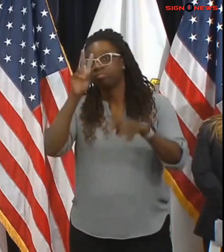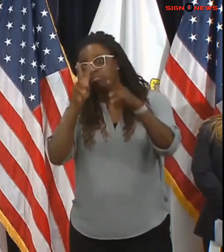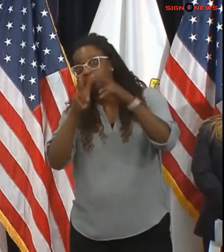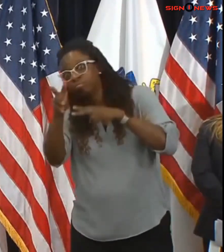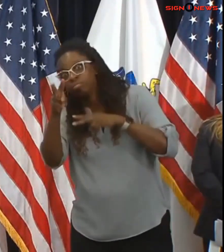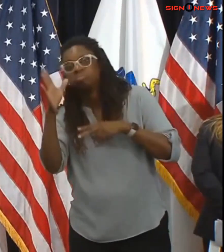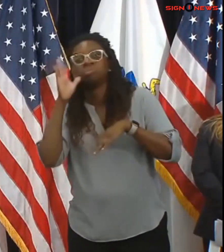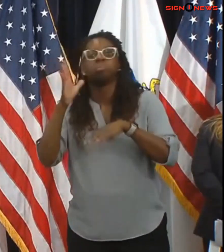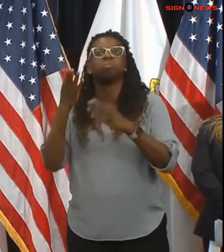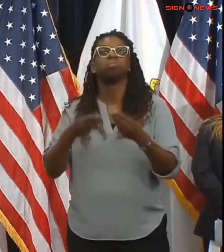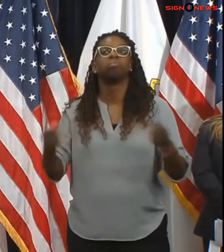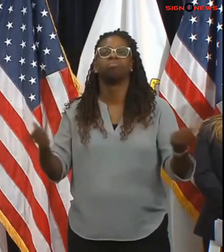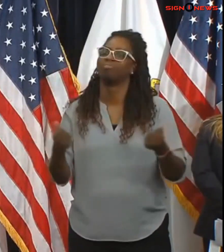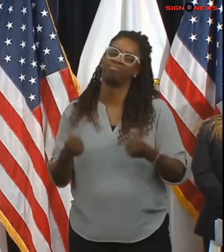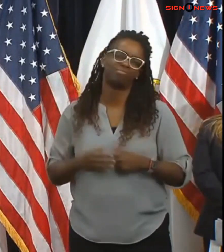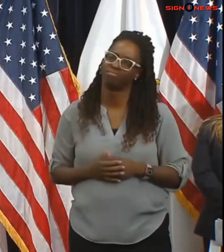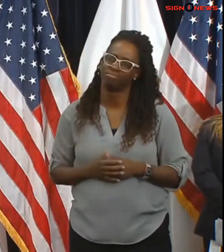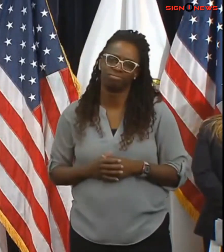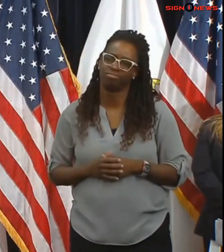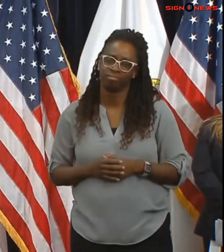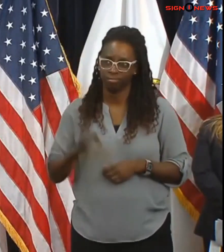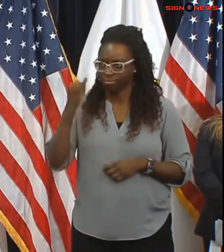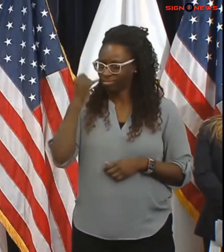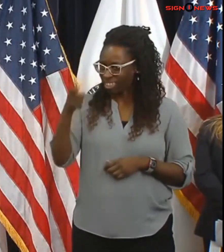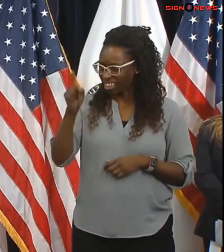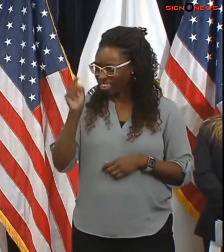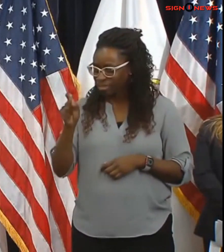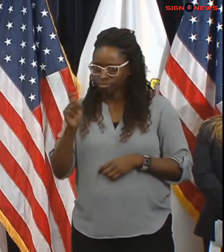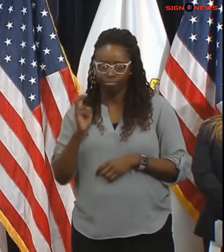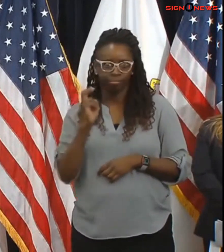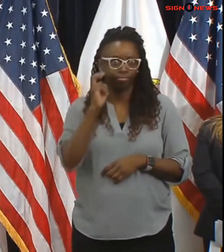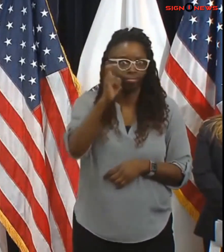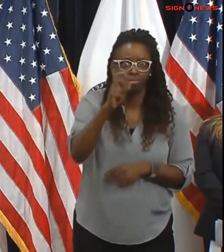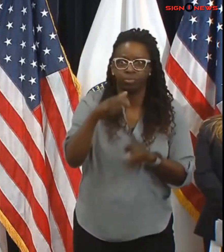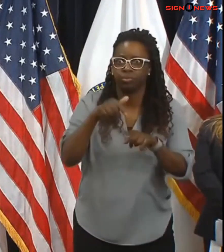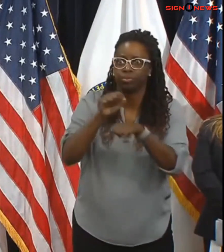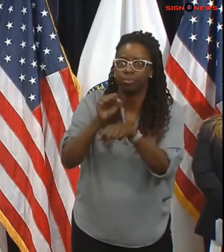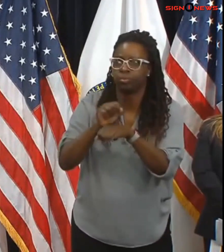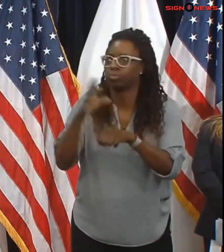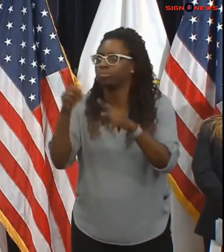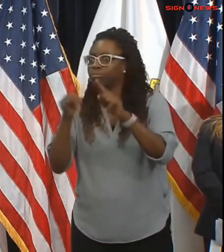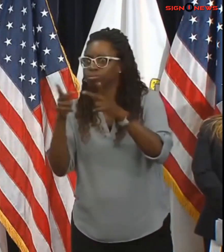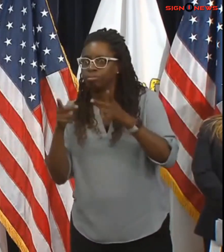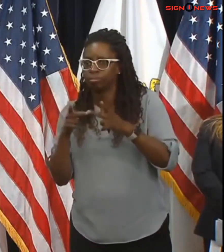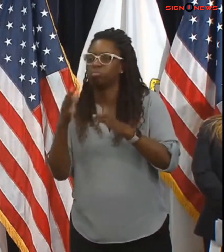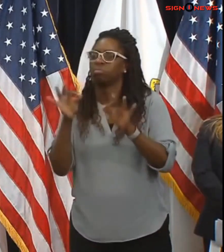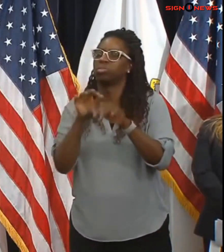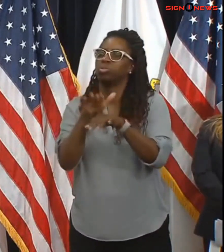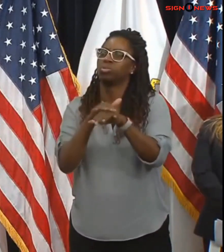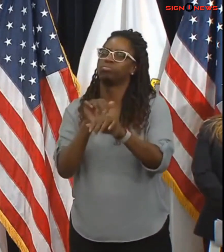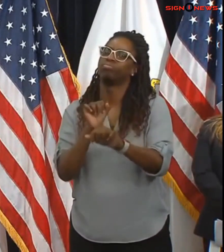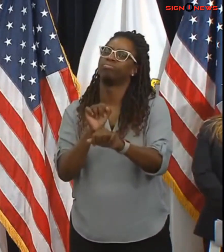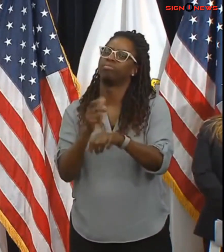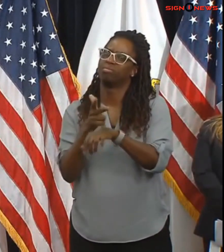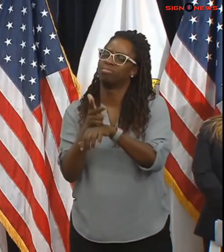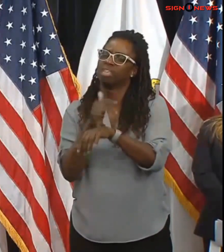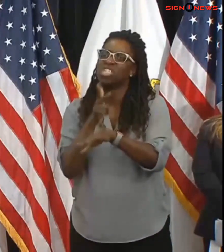drive you'd be very careful and go slow. We've been preparing for this storm obviously for a few days. We've deployed